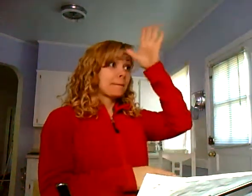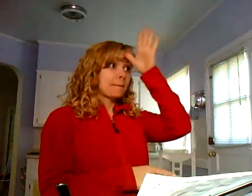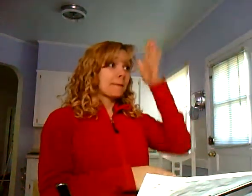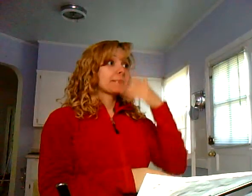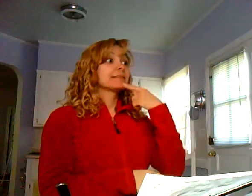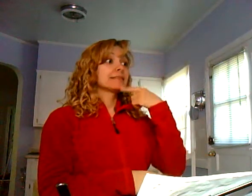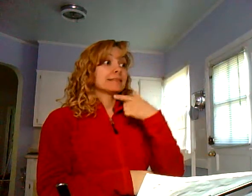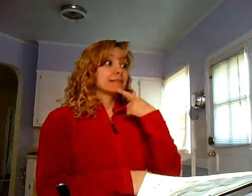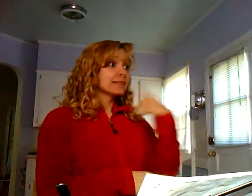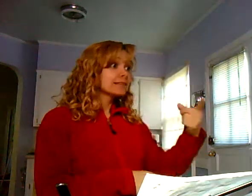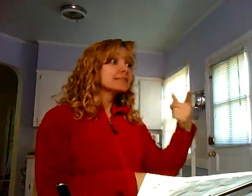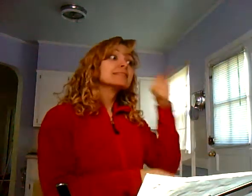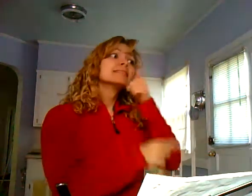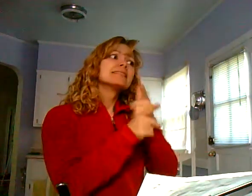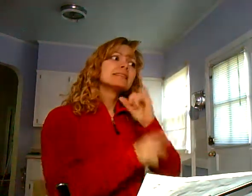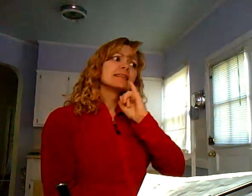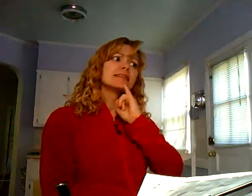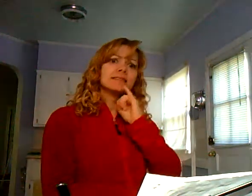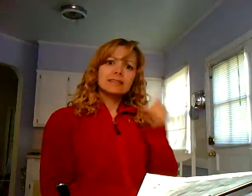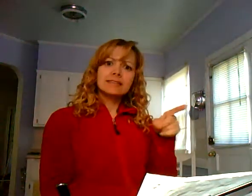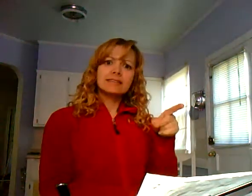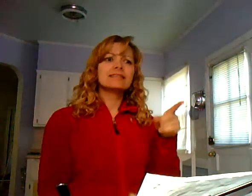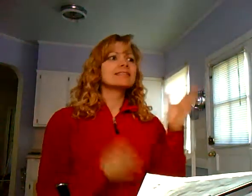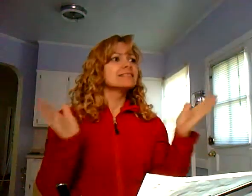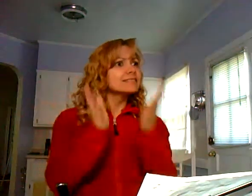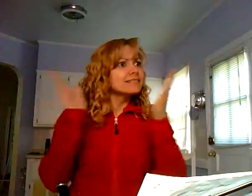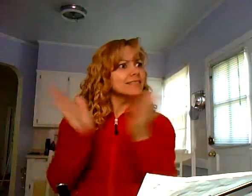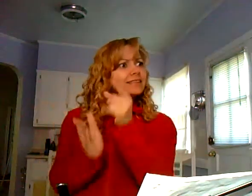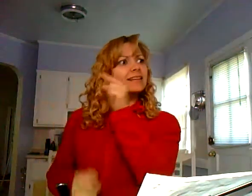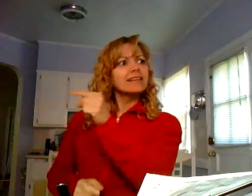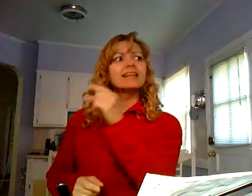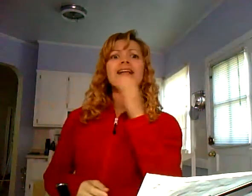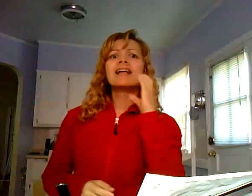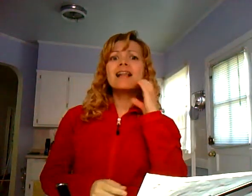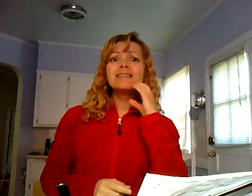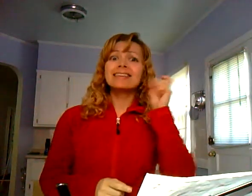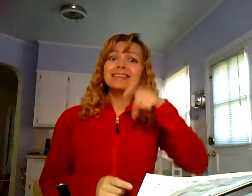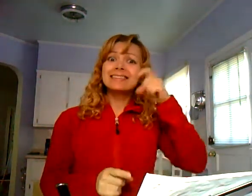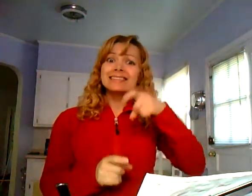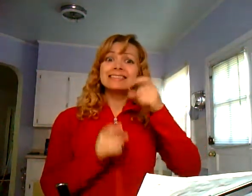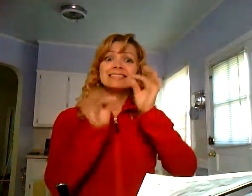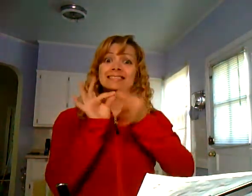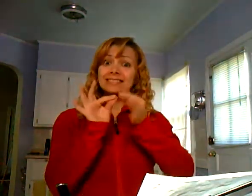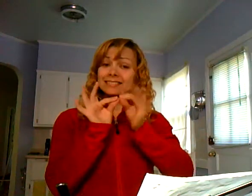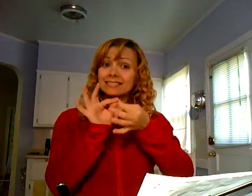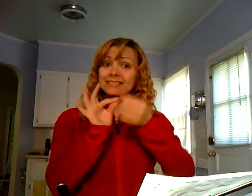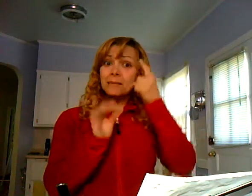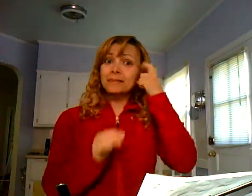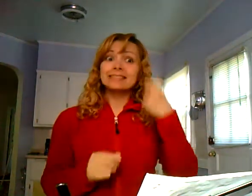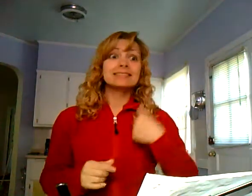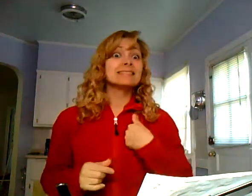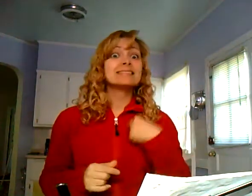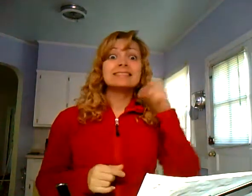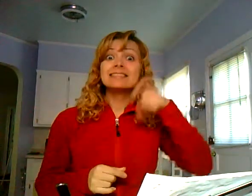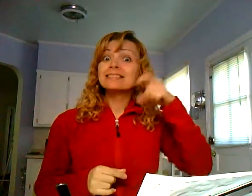My dad was always encouraging my sister, Yvette, look, your sister needs an interpreter